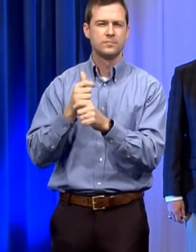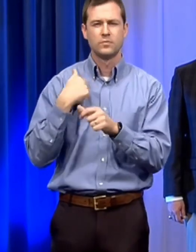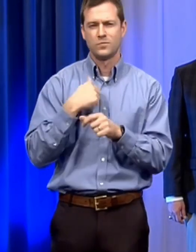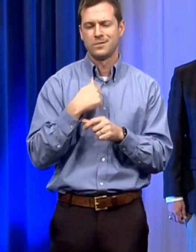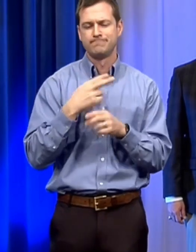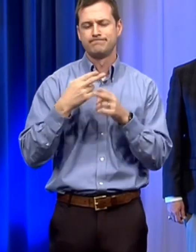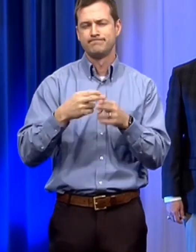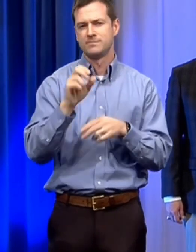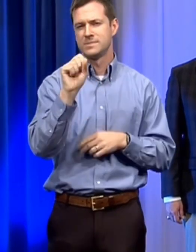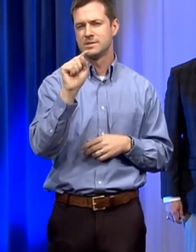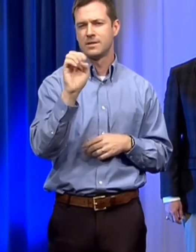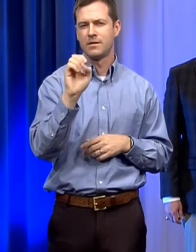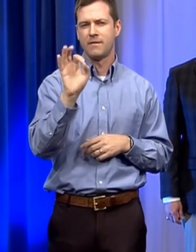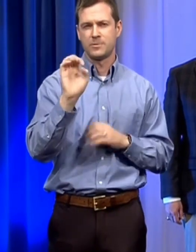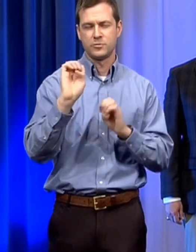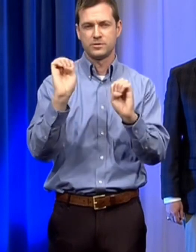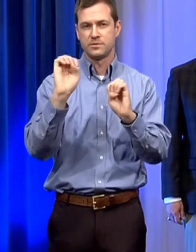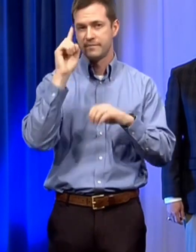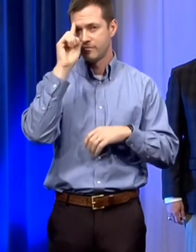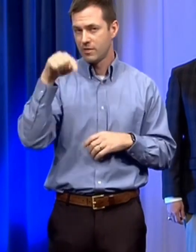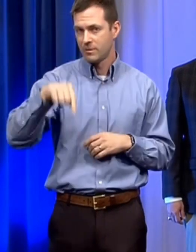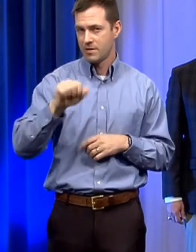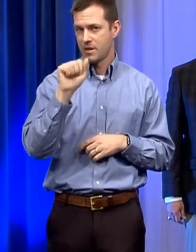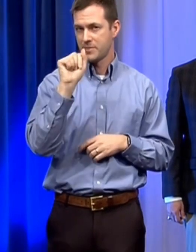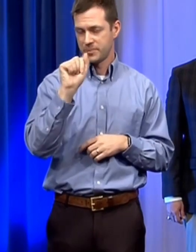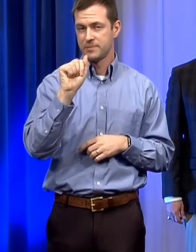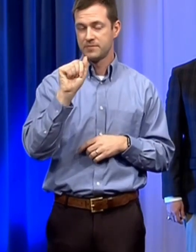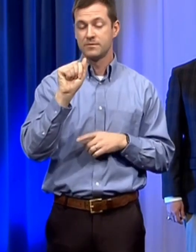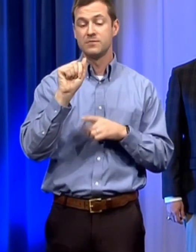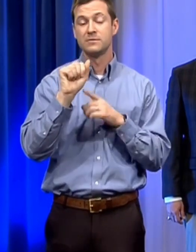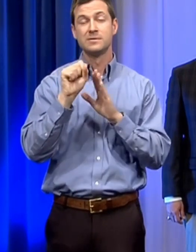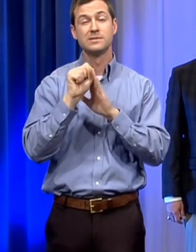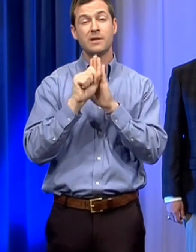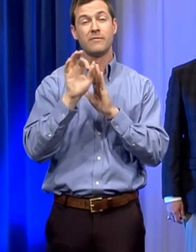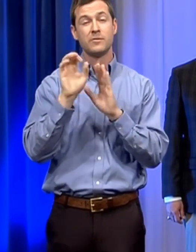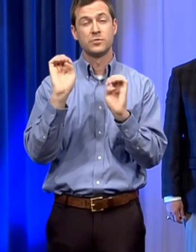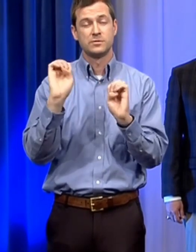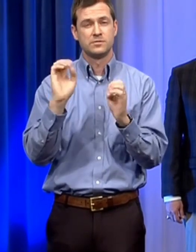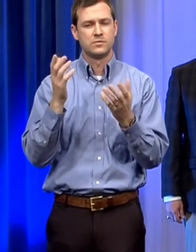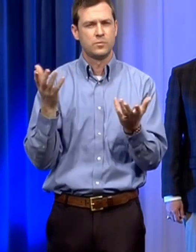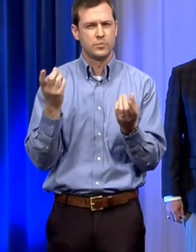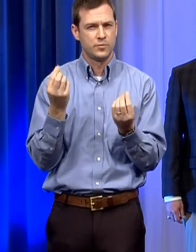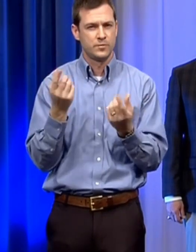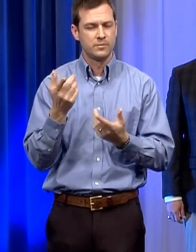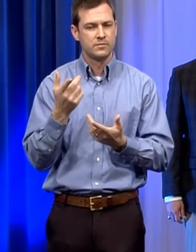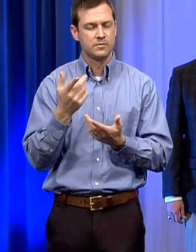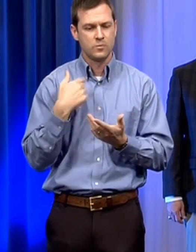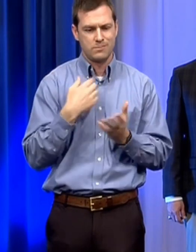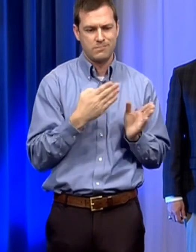our state of Alabama the state of emergency will strengthen our efforts and plans already in place